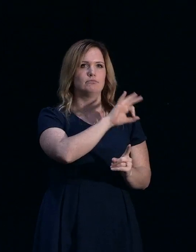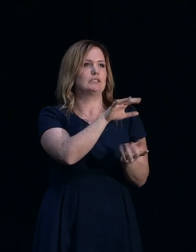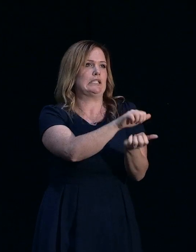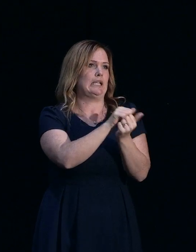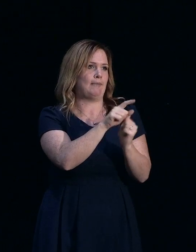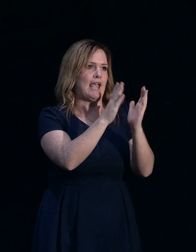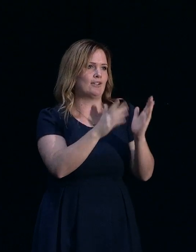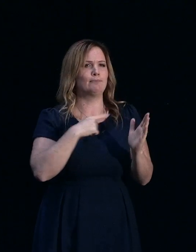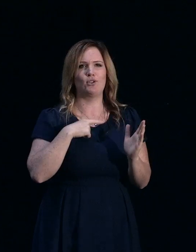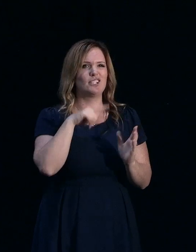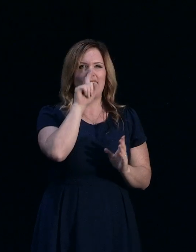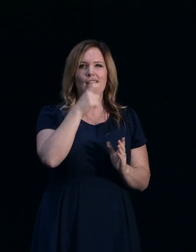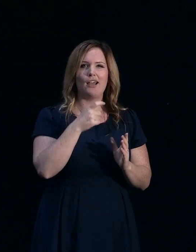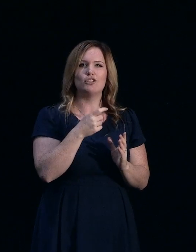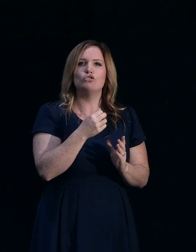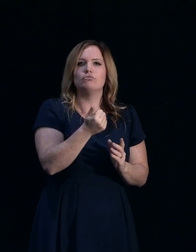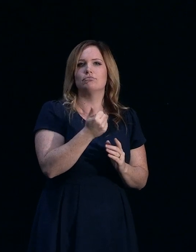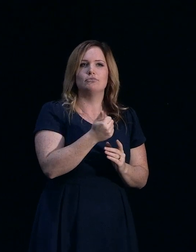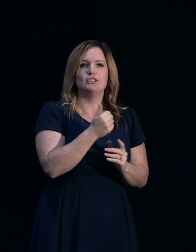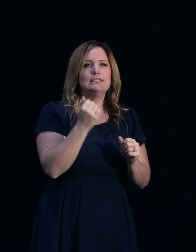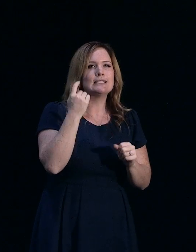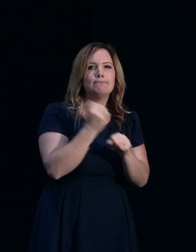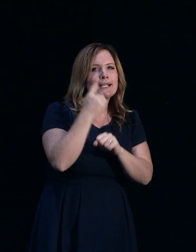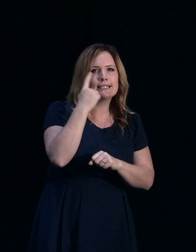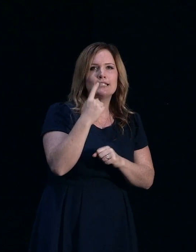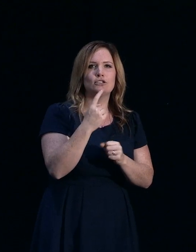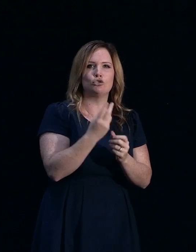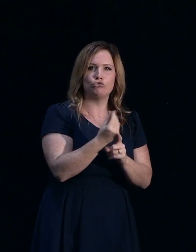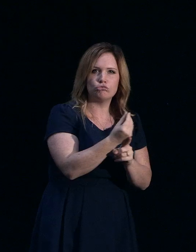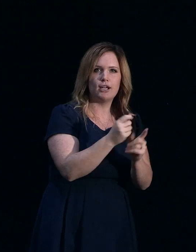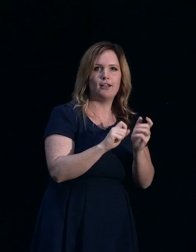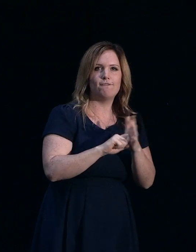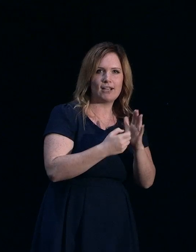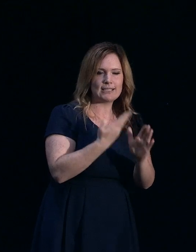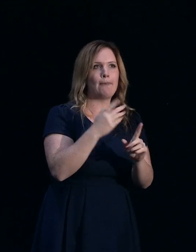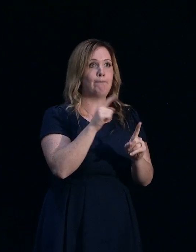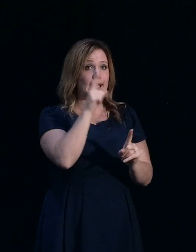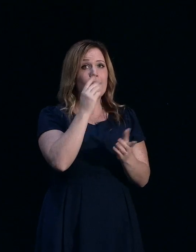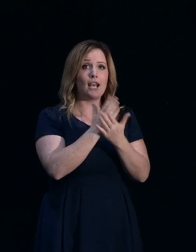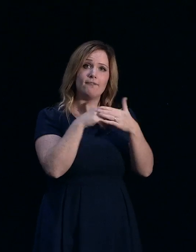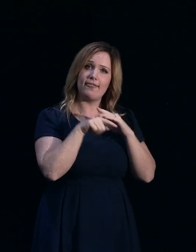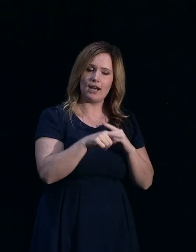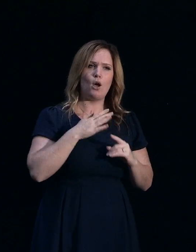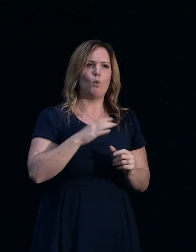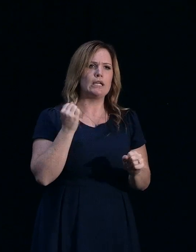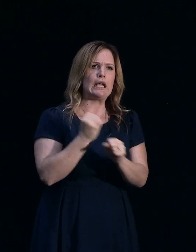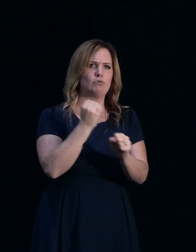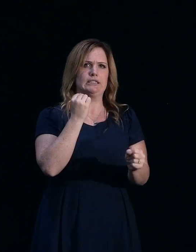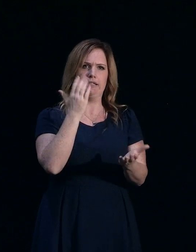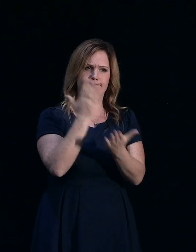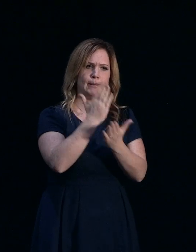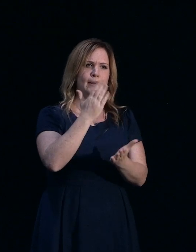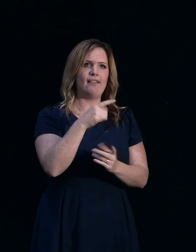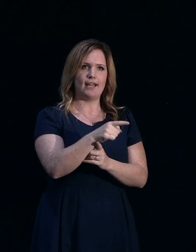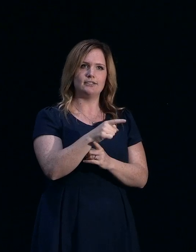because it's uneconomic to repair, but it's still perfectly liveable, we'll need some kind of guarantee that the earthquake repairs have